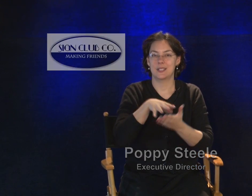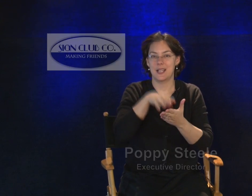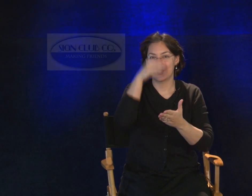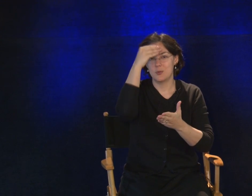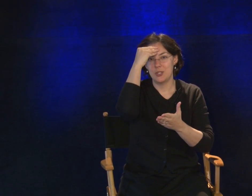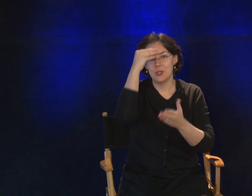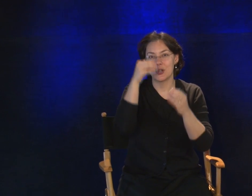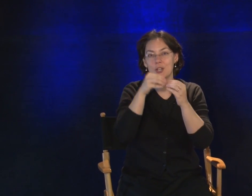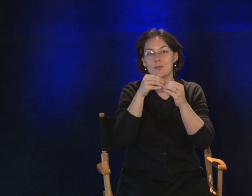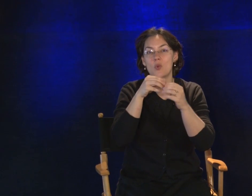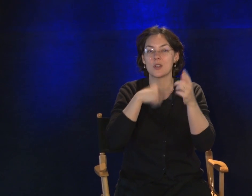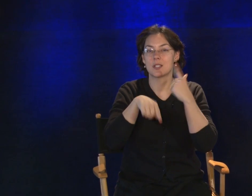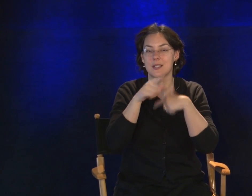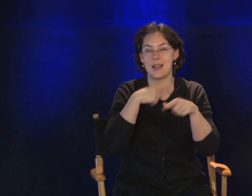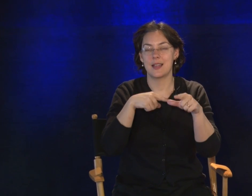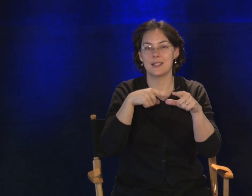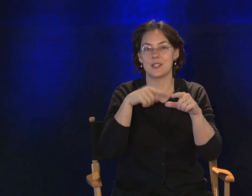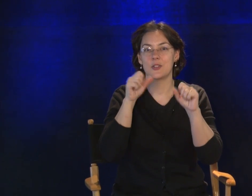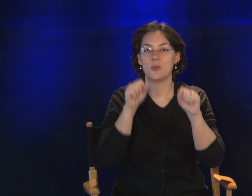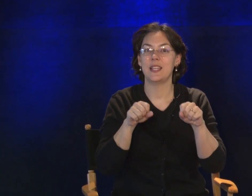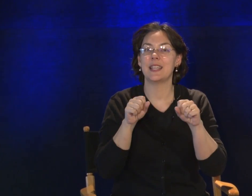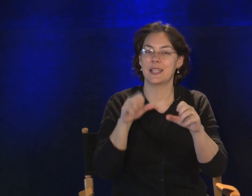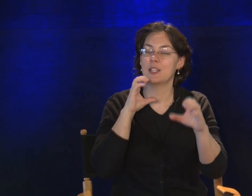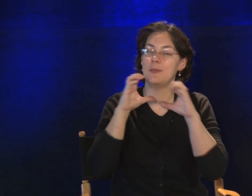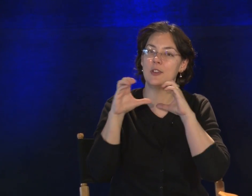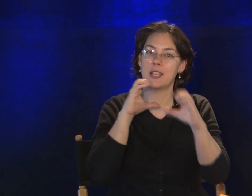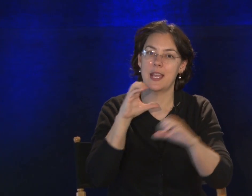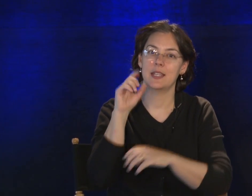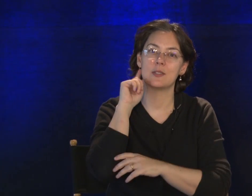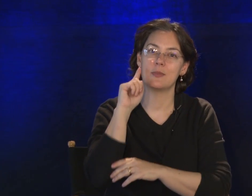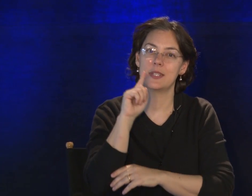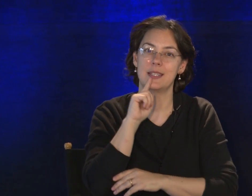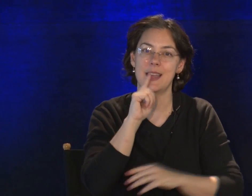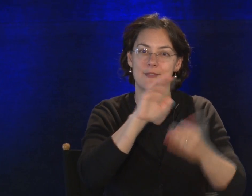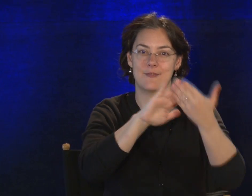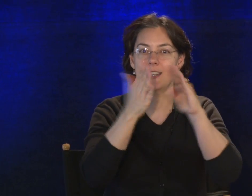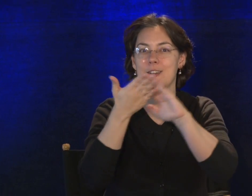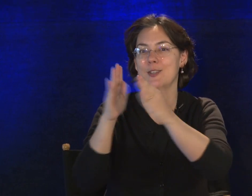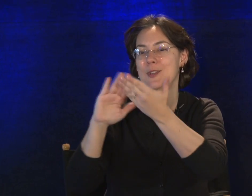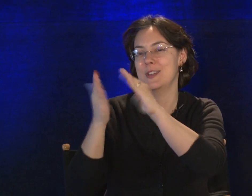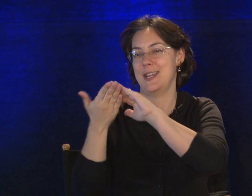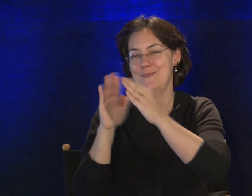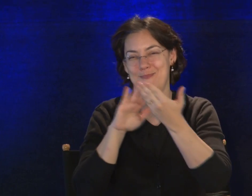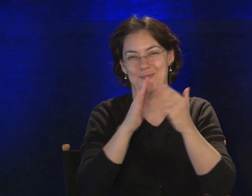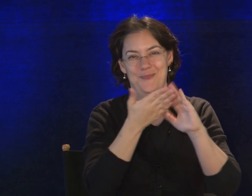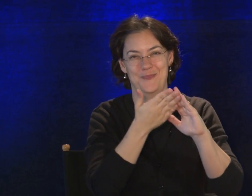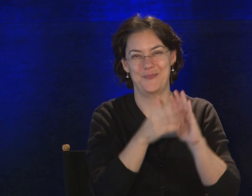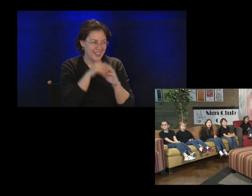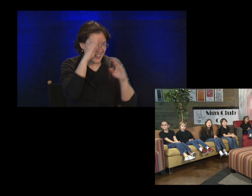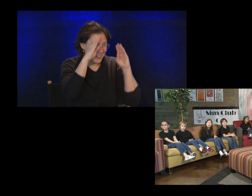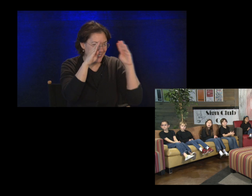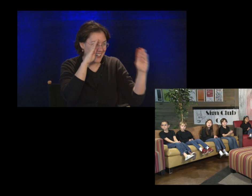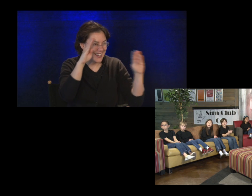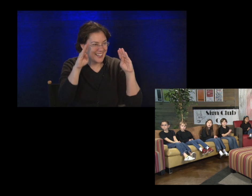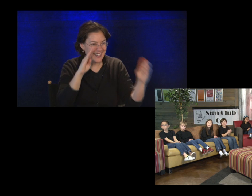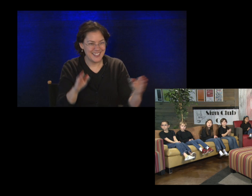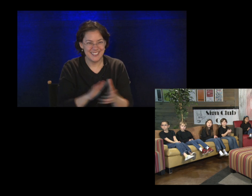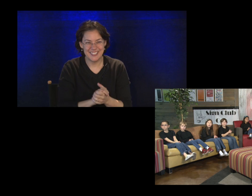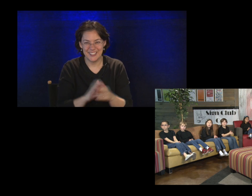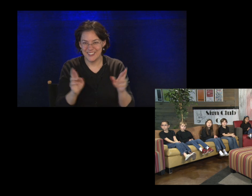as we learn more signs so that we can communicate with the deaf in our community. Hey, you guys. Are you